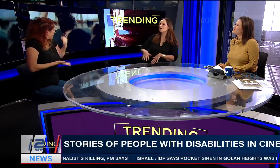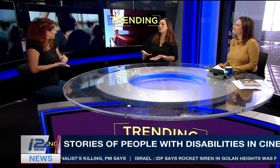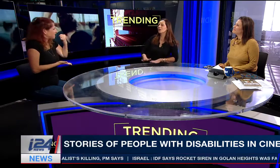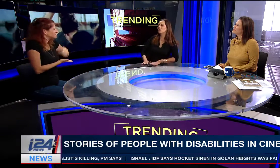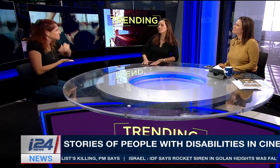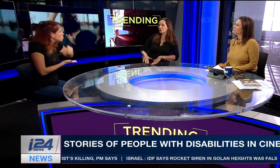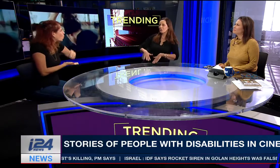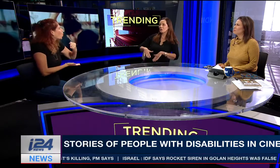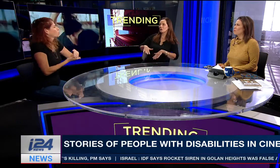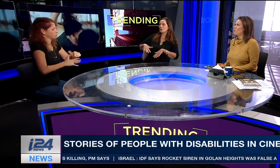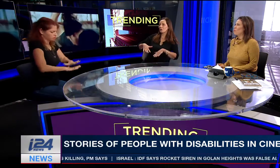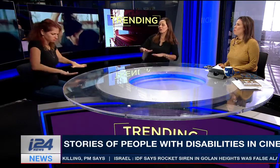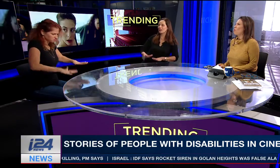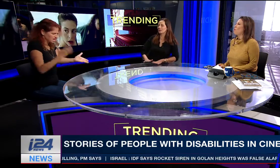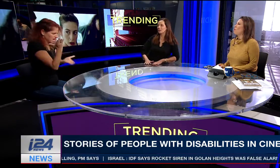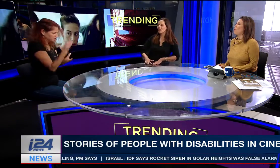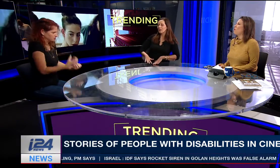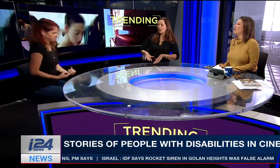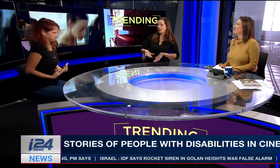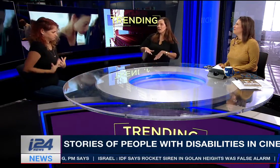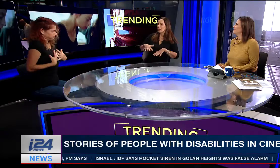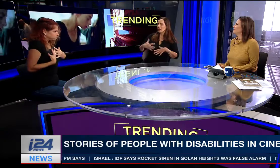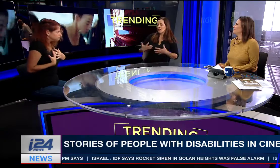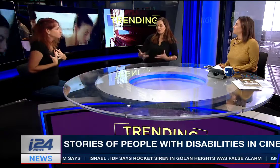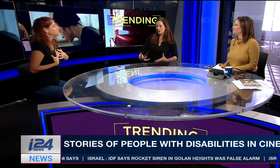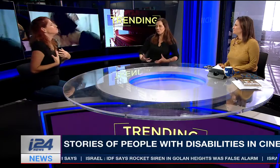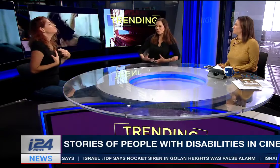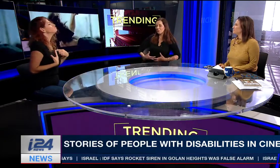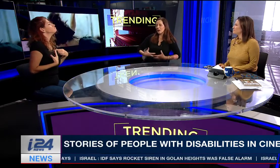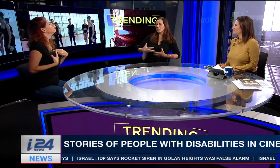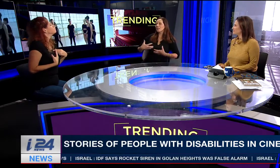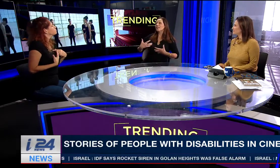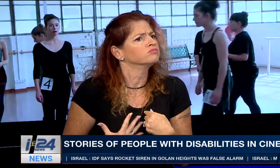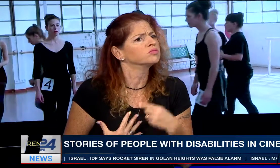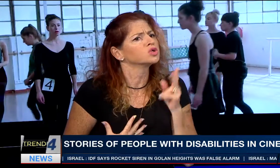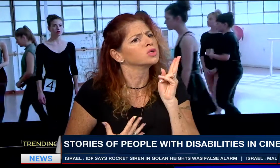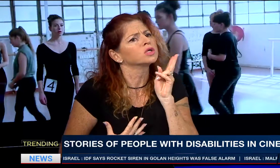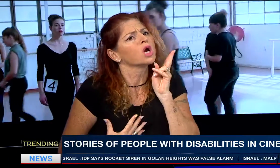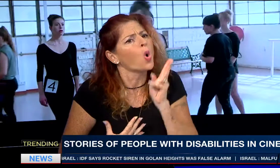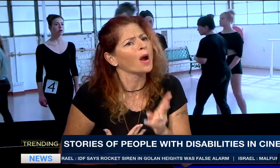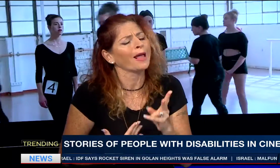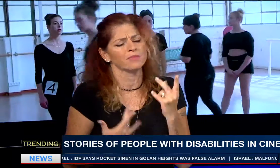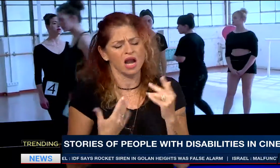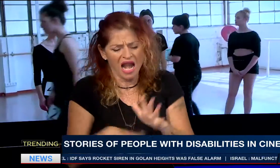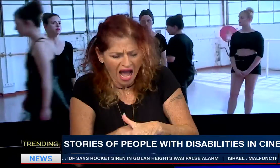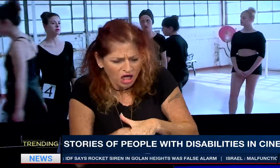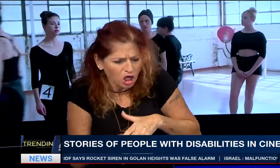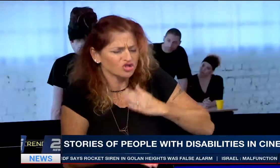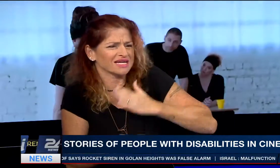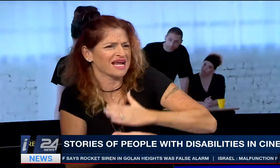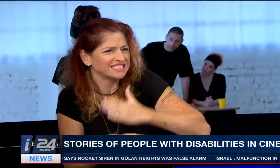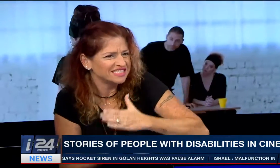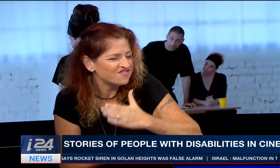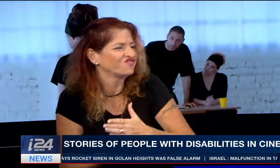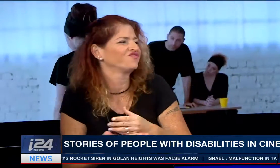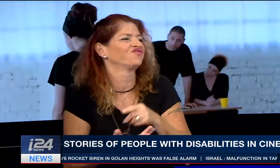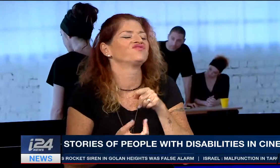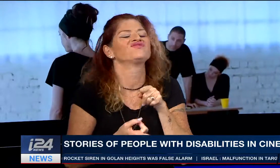the rhythm of the music when we danced. Wow. And I feel the vibration, and that's the way we danced. I couldn't feel the music. I